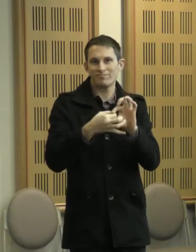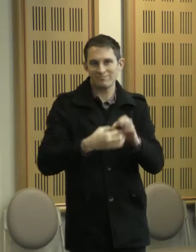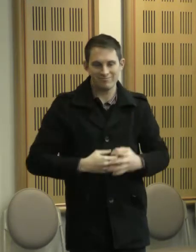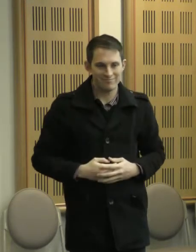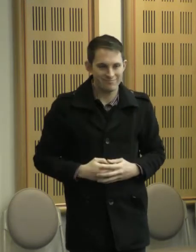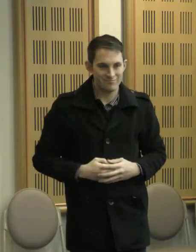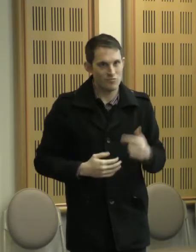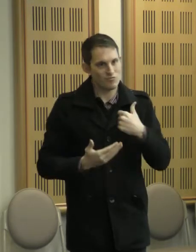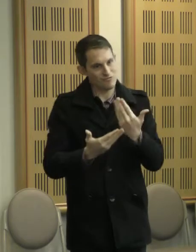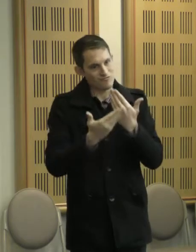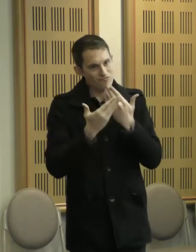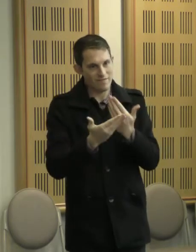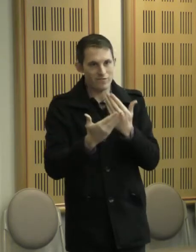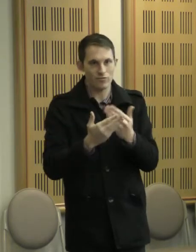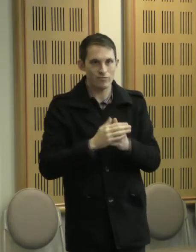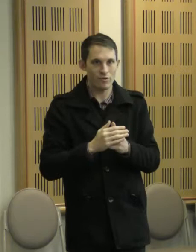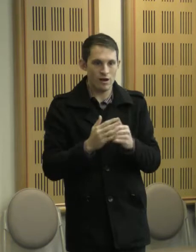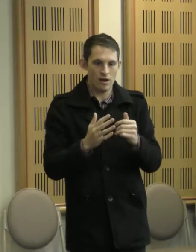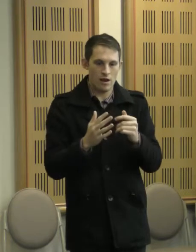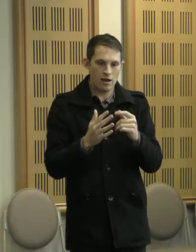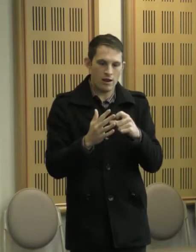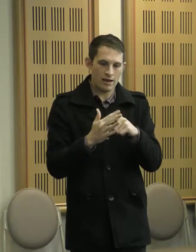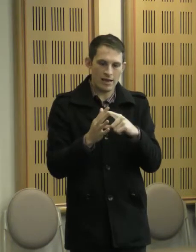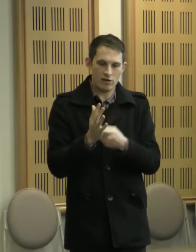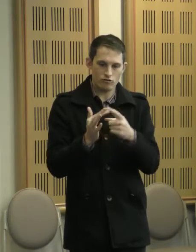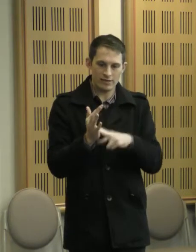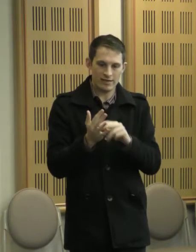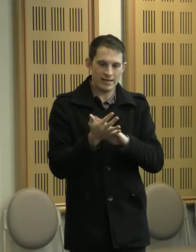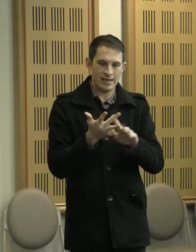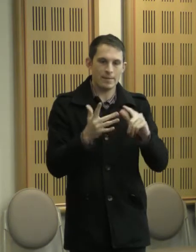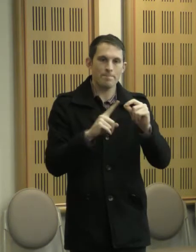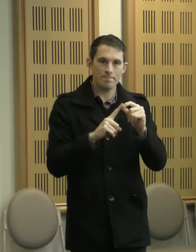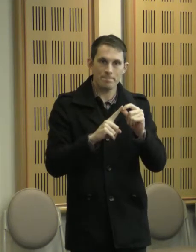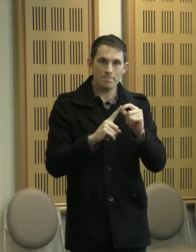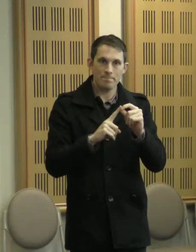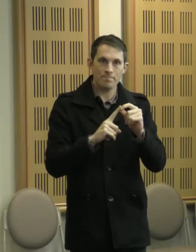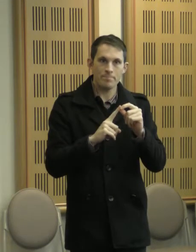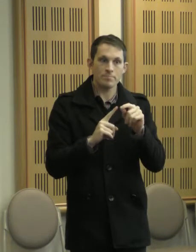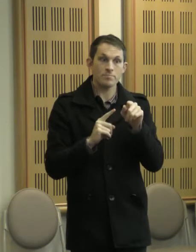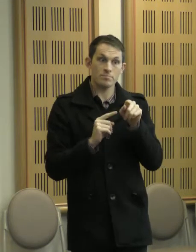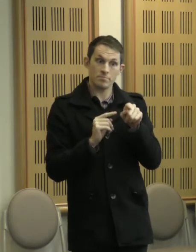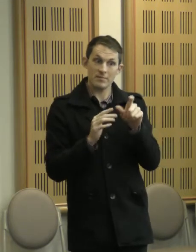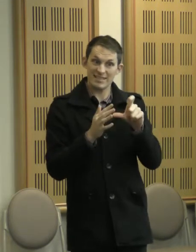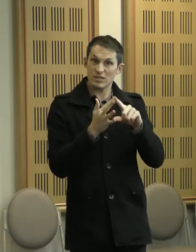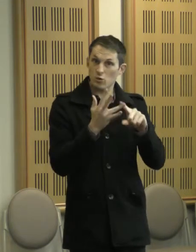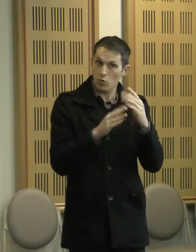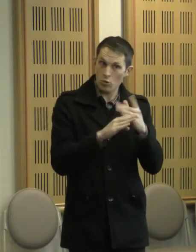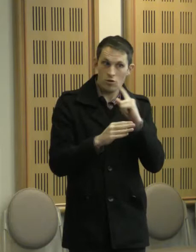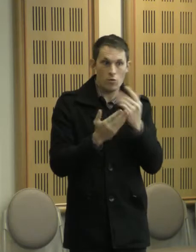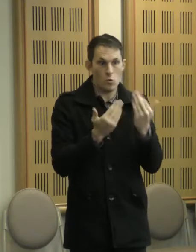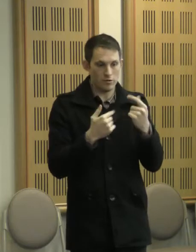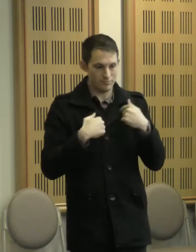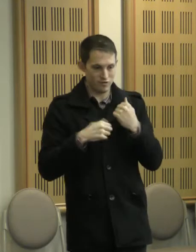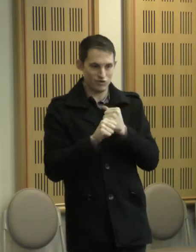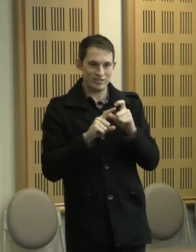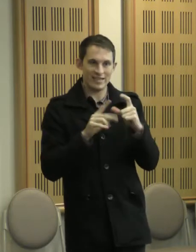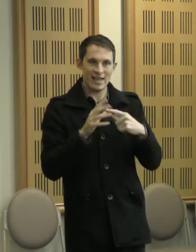grateful to BADAC CEO Karen Heap and the members and the staff who have welcomed GDA into community. This